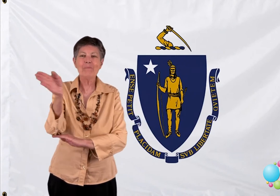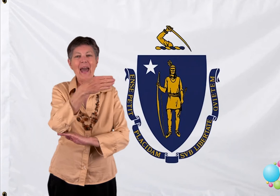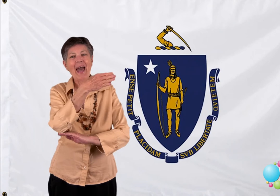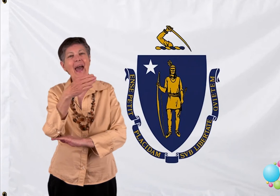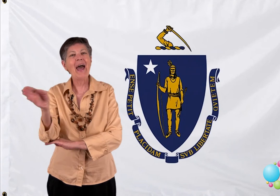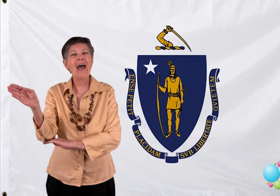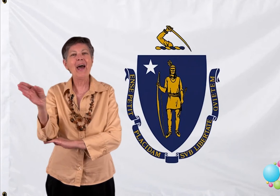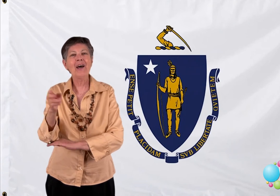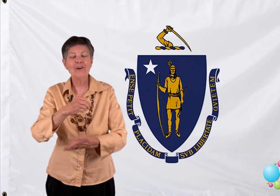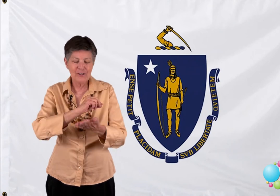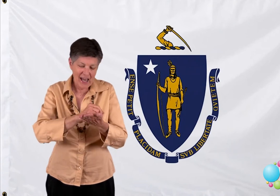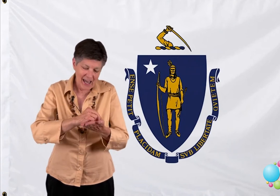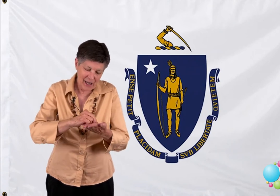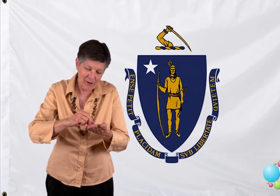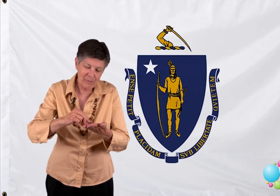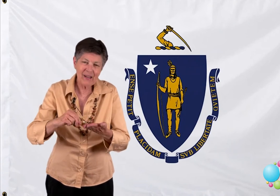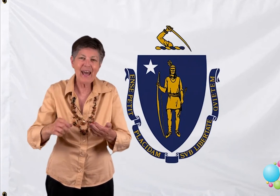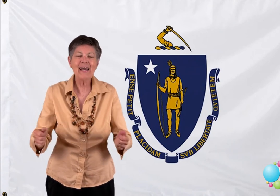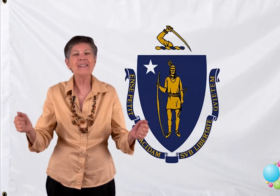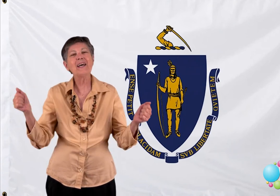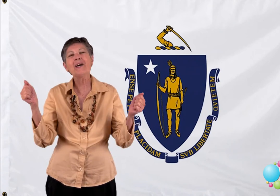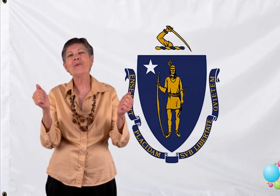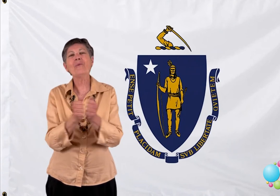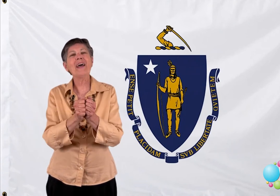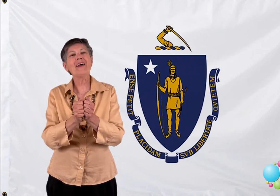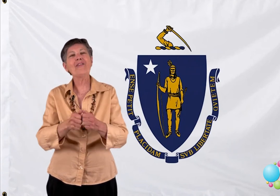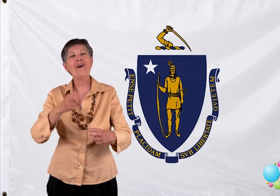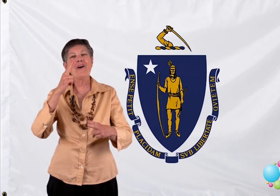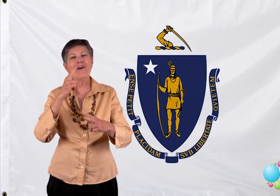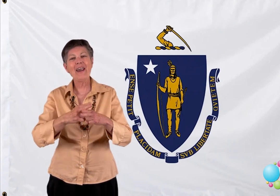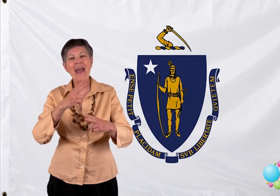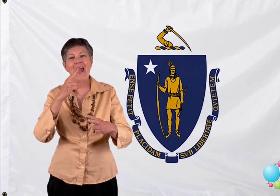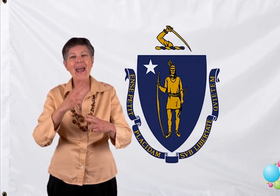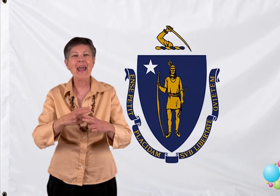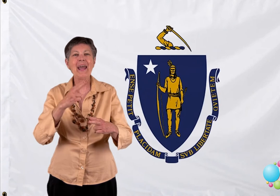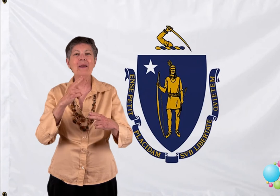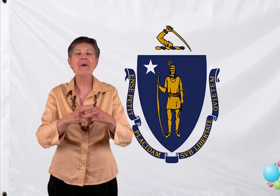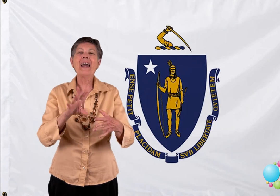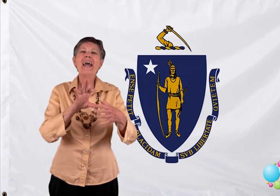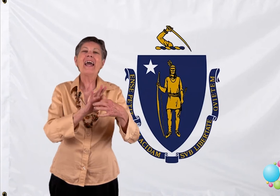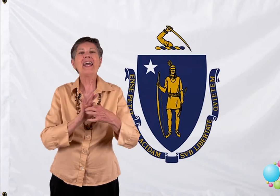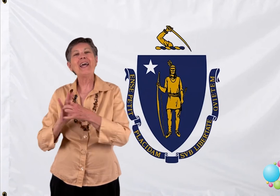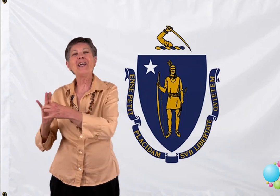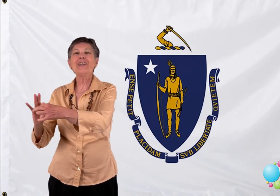banners emblazoned with her name. In